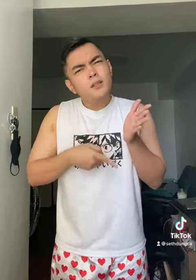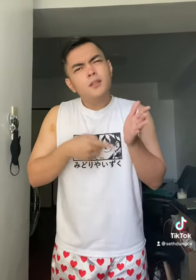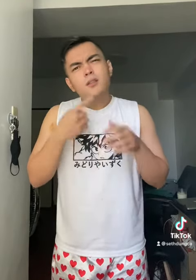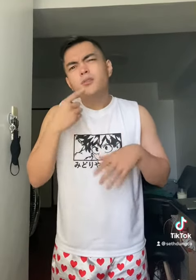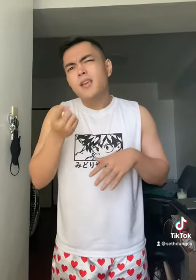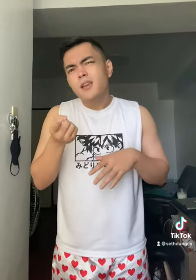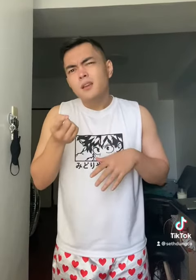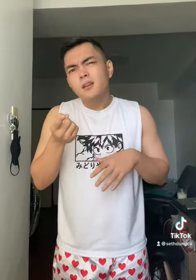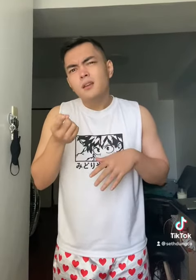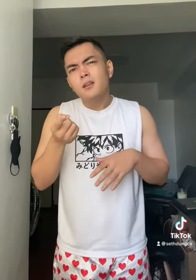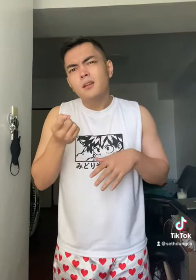did you say?